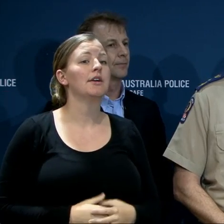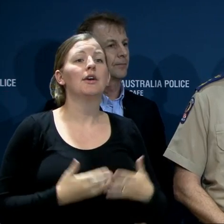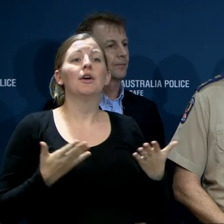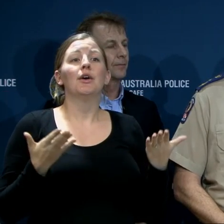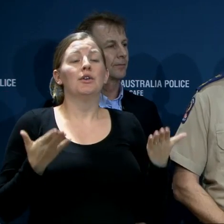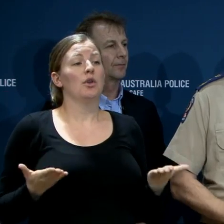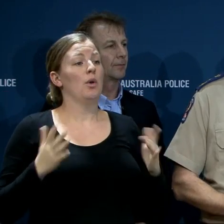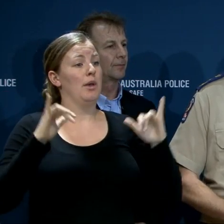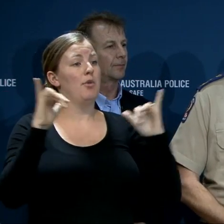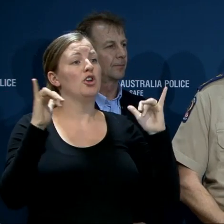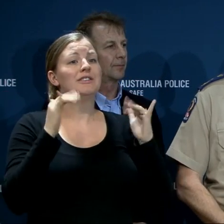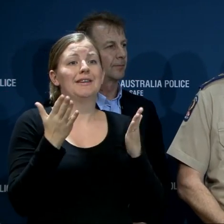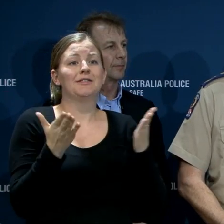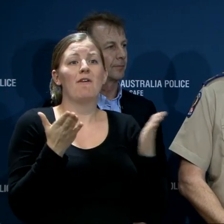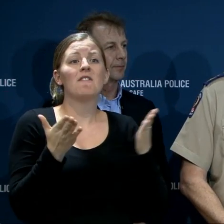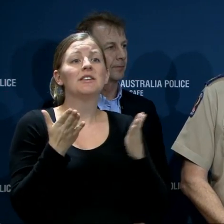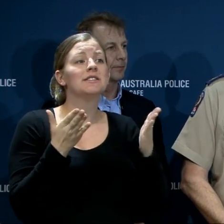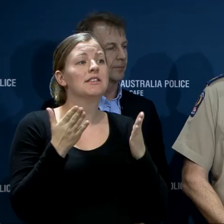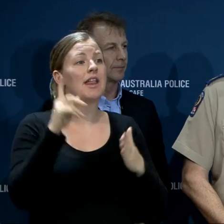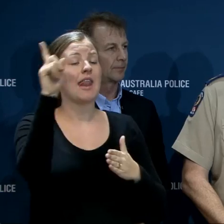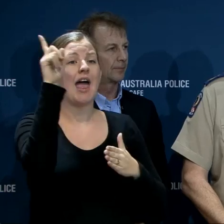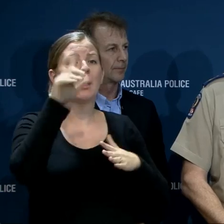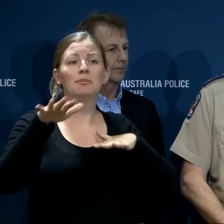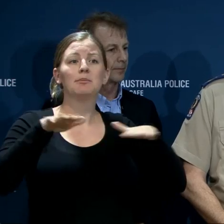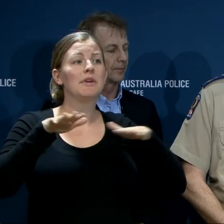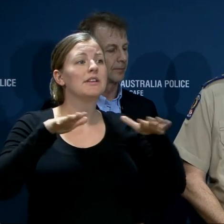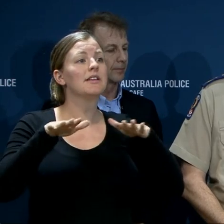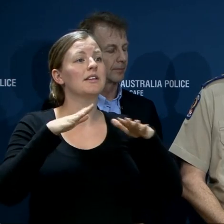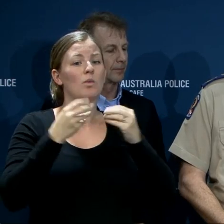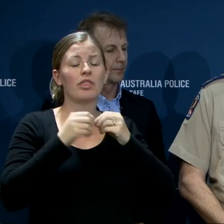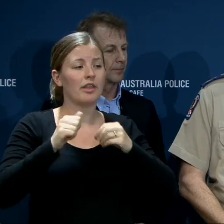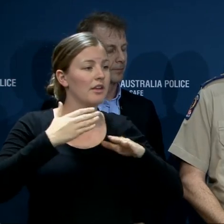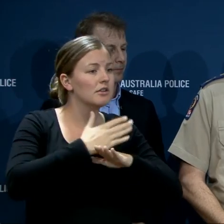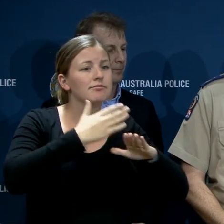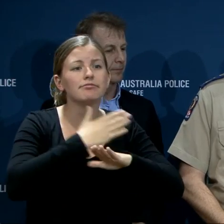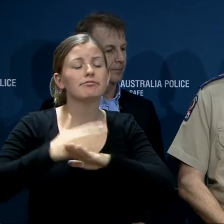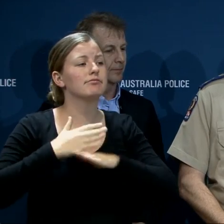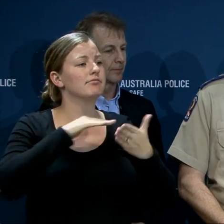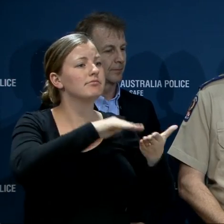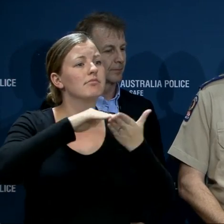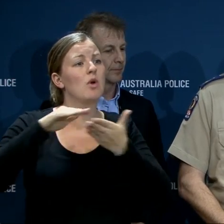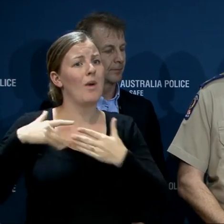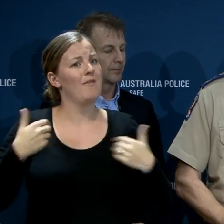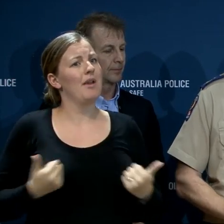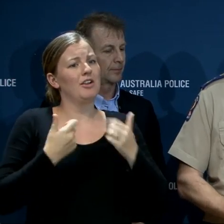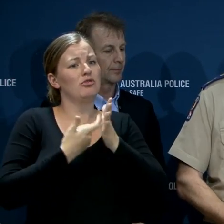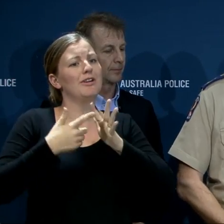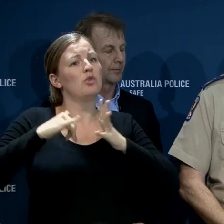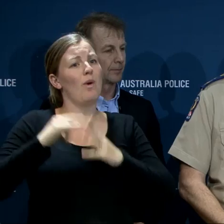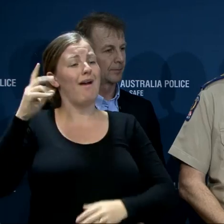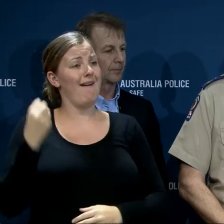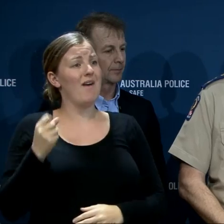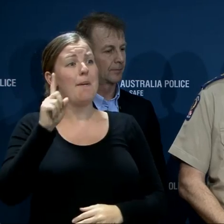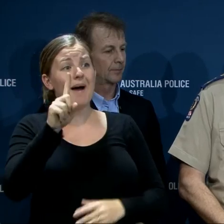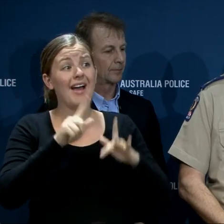emergency service authorities currently operating within existing resources and and we are well resourced should this